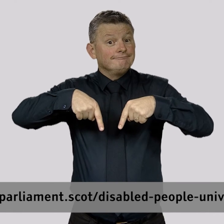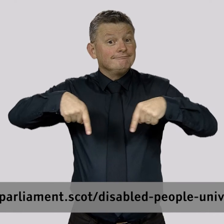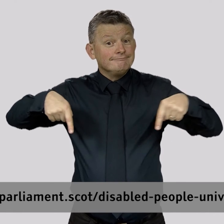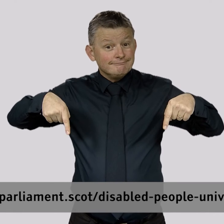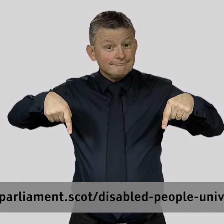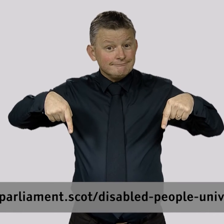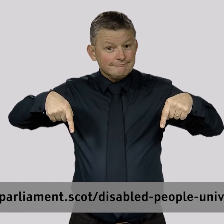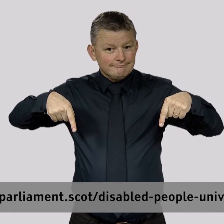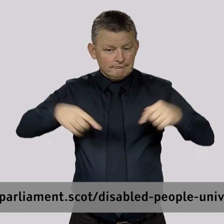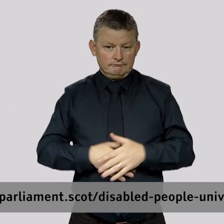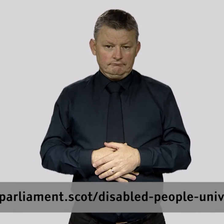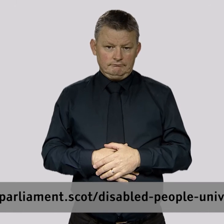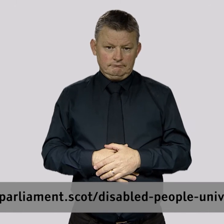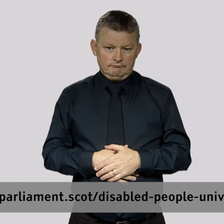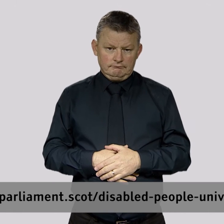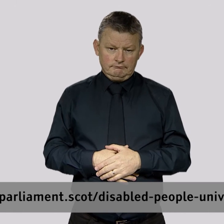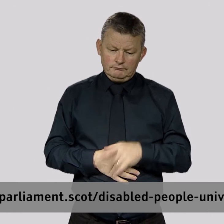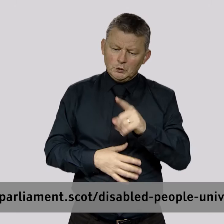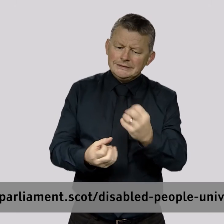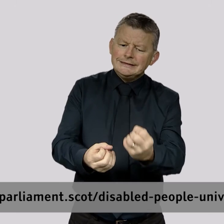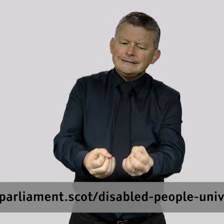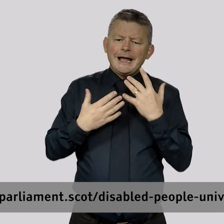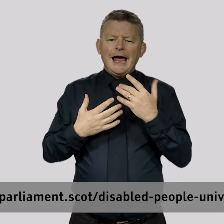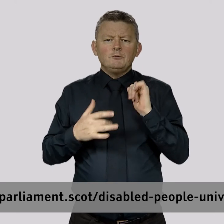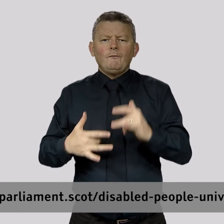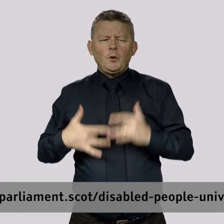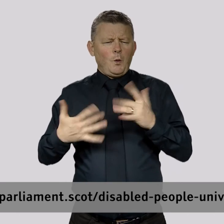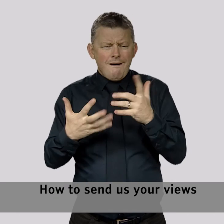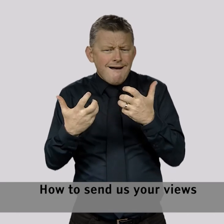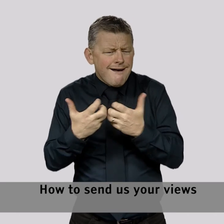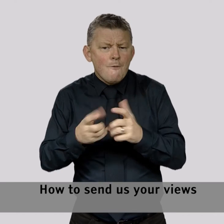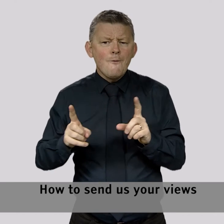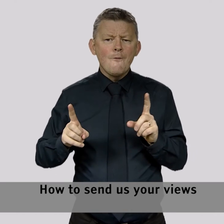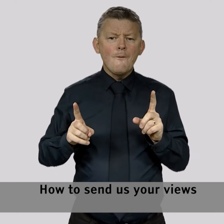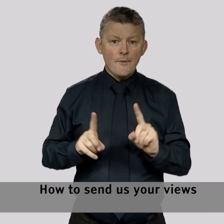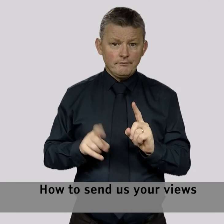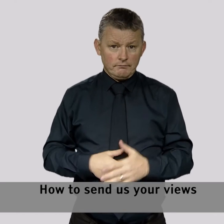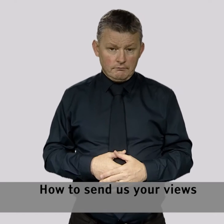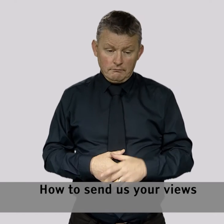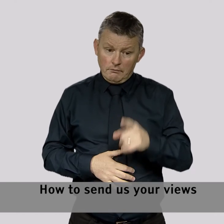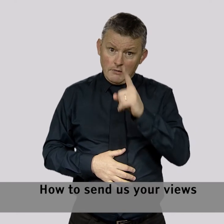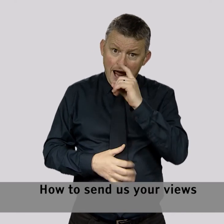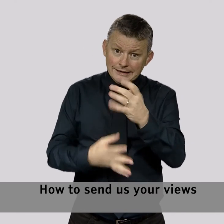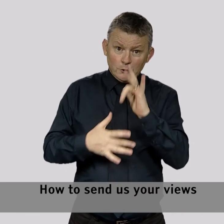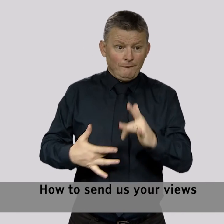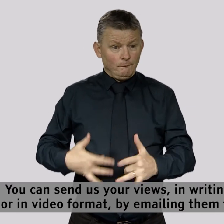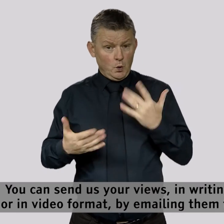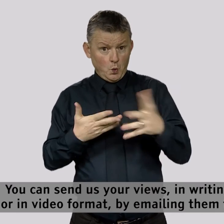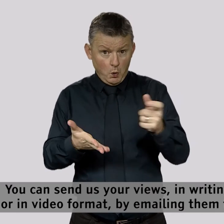.com How to send us your views? You can send